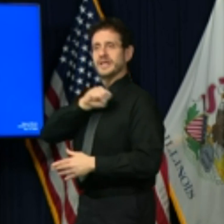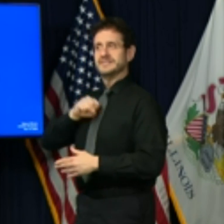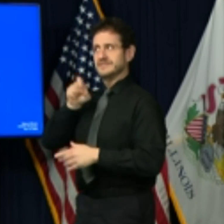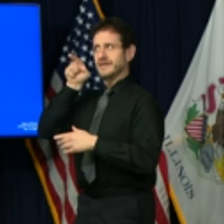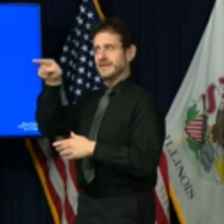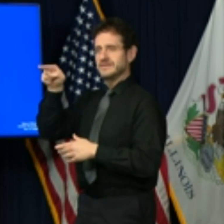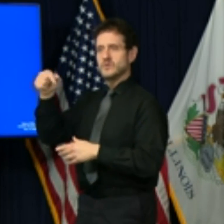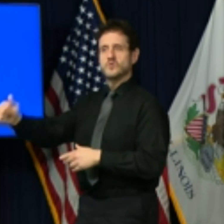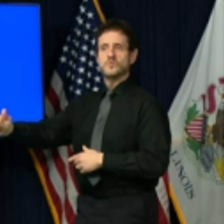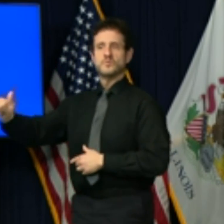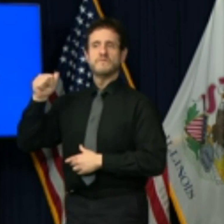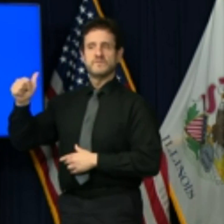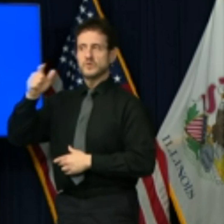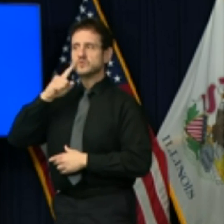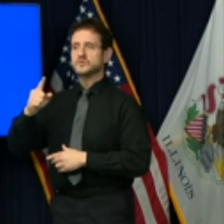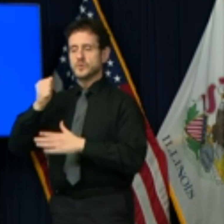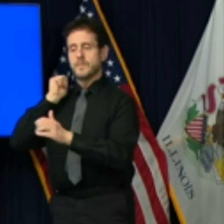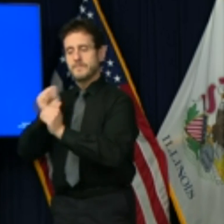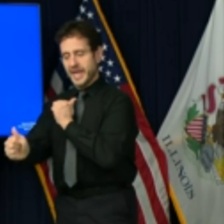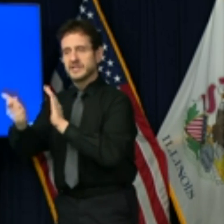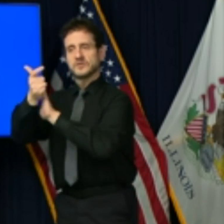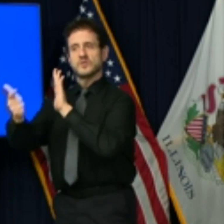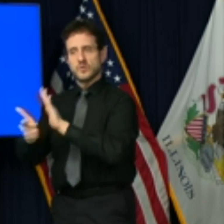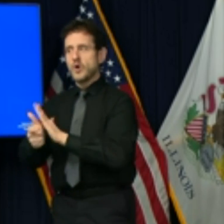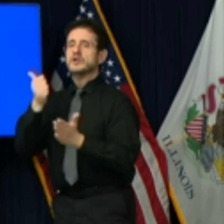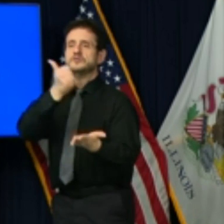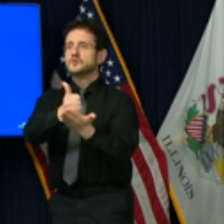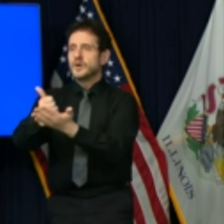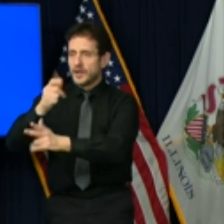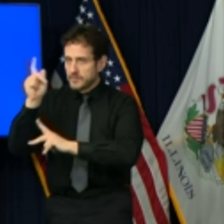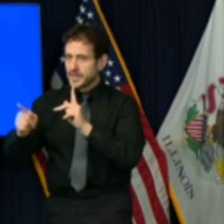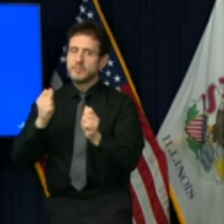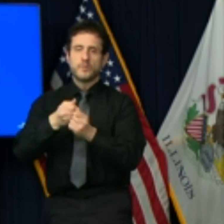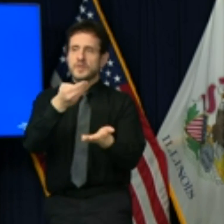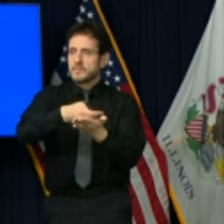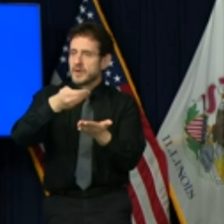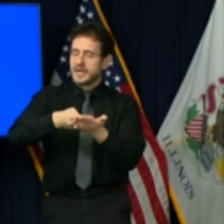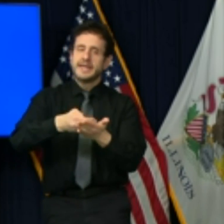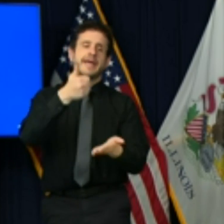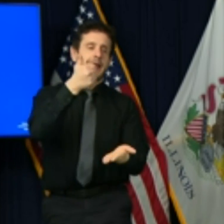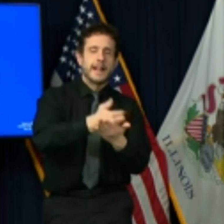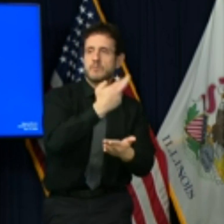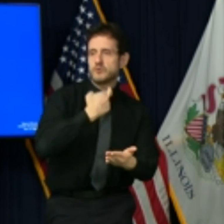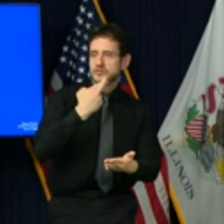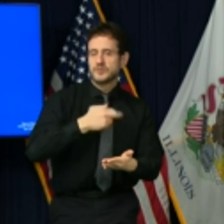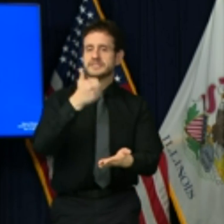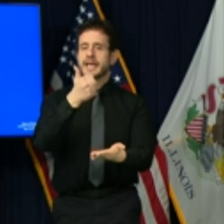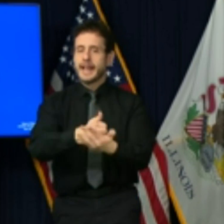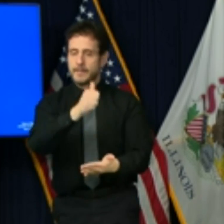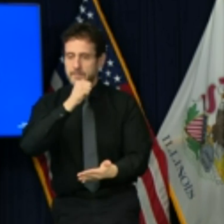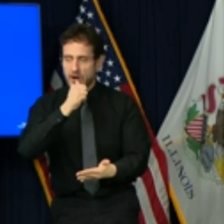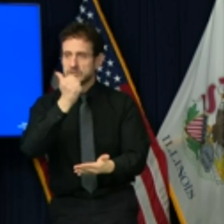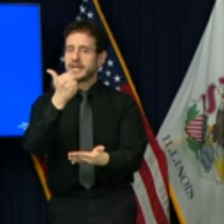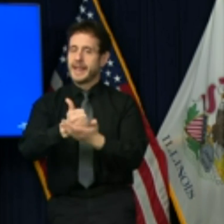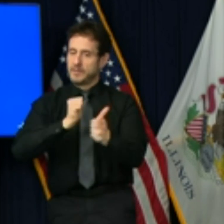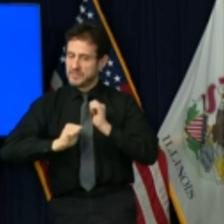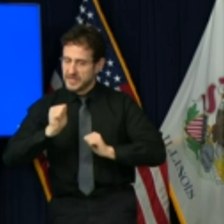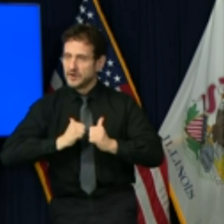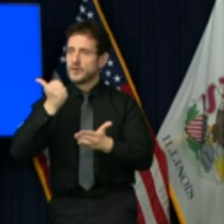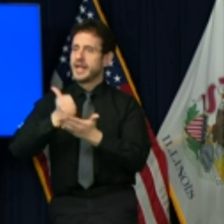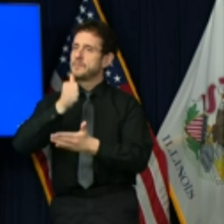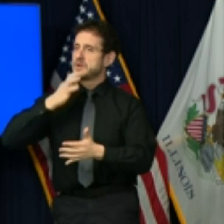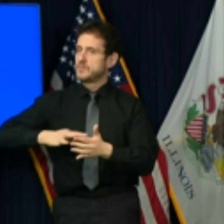to push genuine, meaningful, significant stimulus across the finish line. This will go down as a